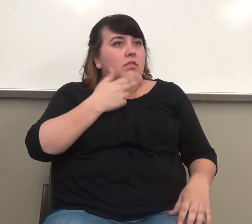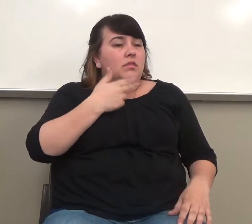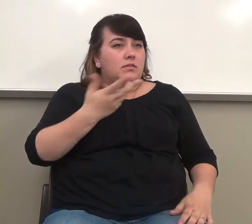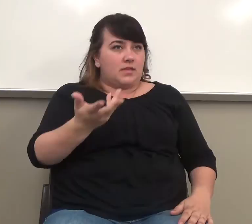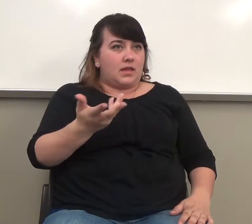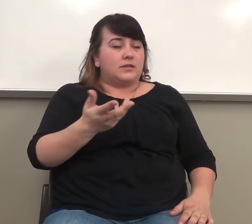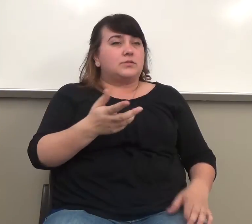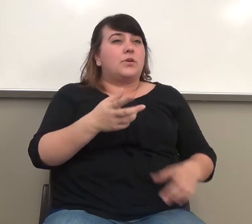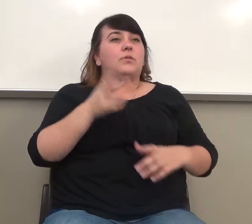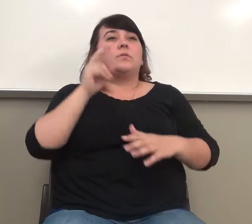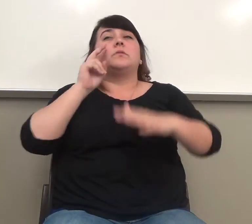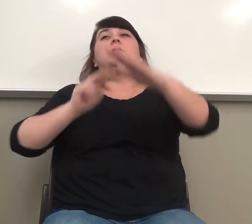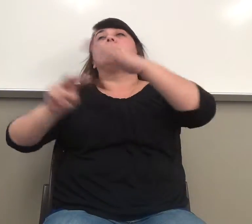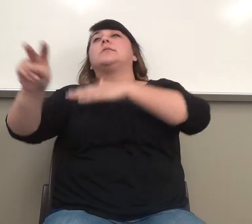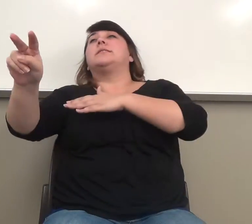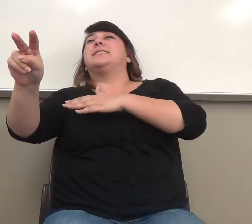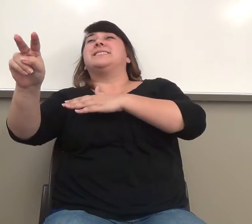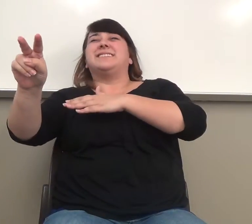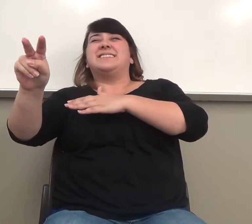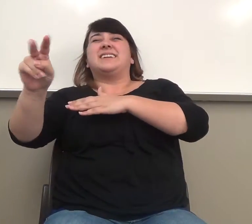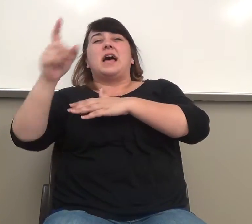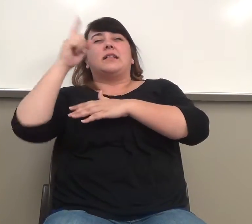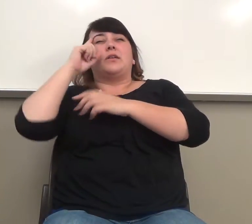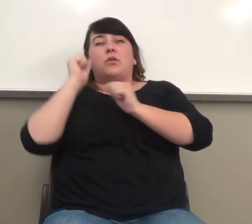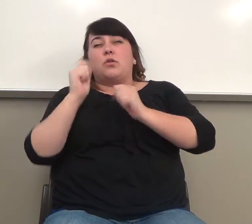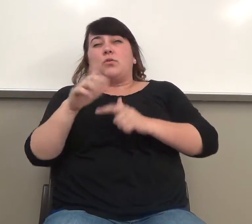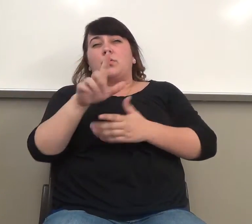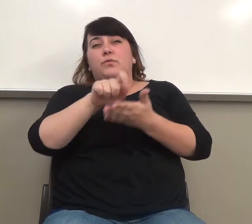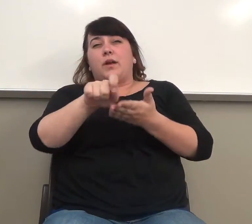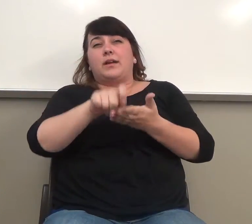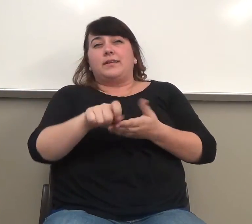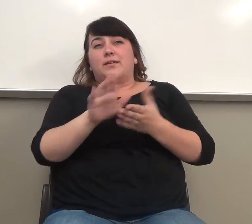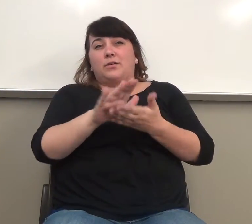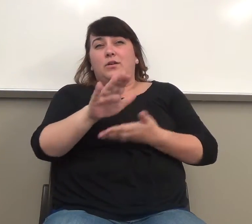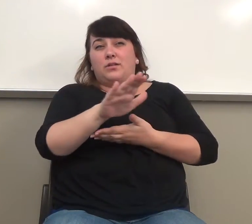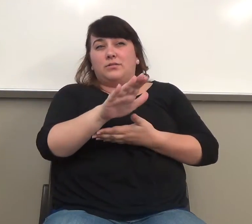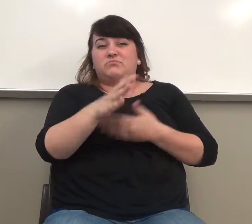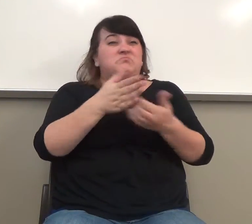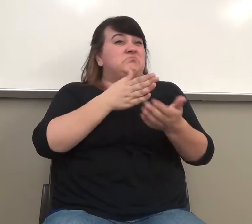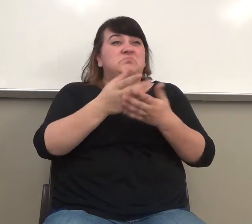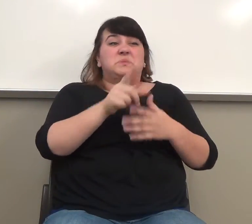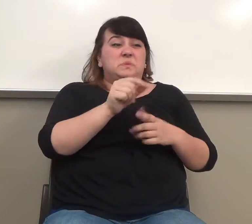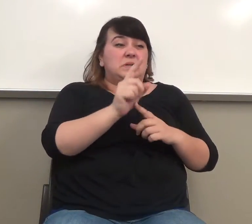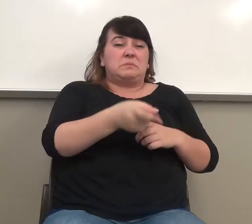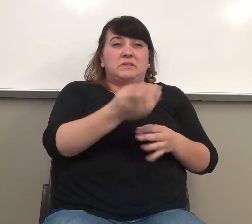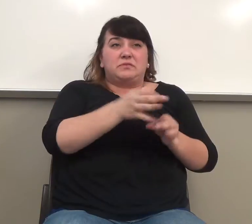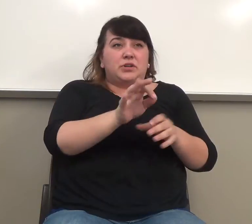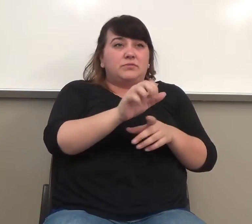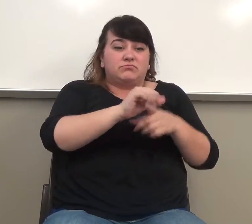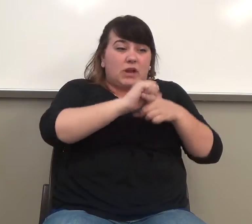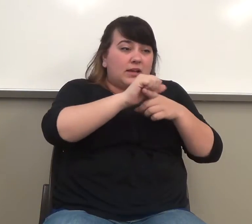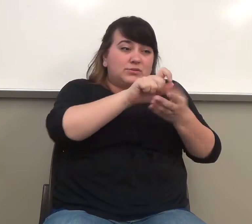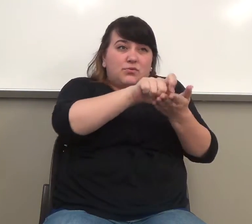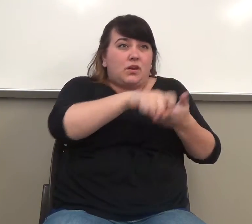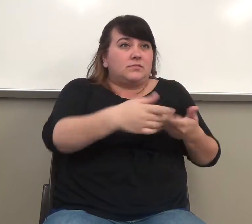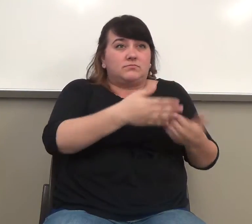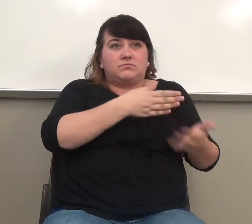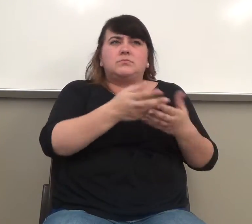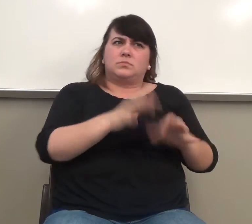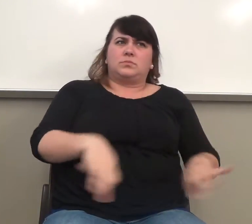I think that every piece of writing you do in college, even if it's just a 20 minute exercise, is important and that it